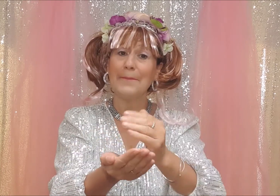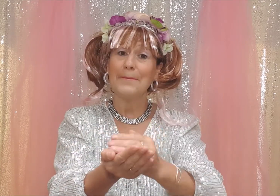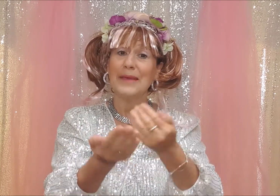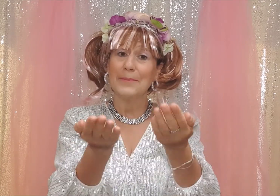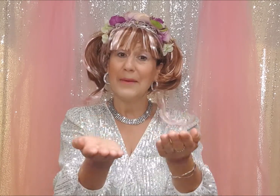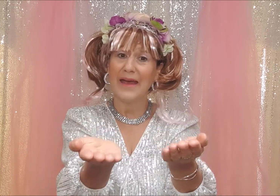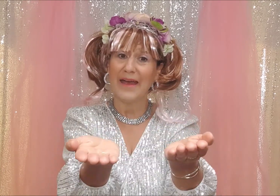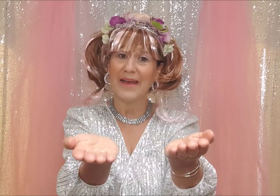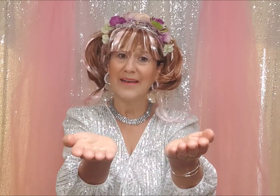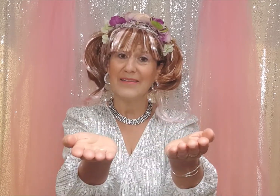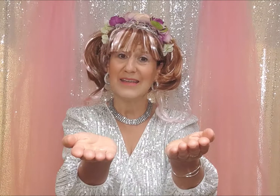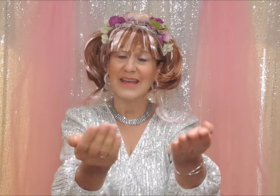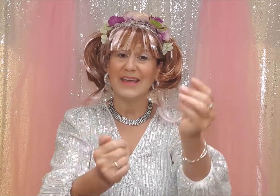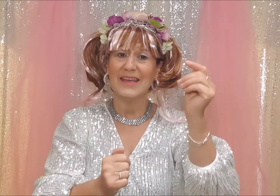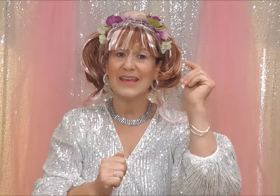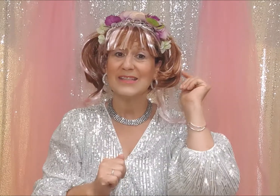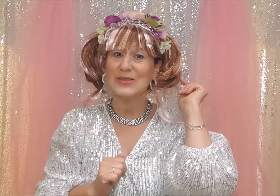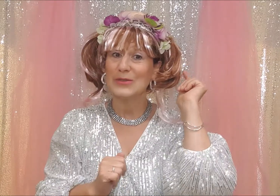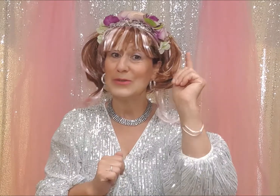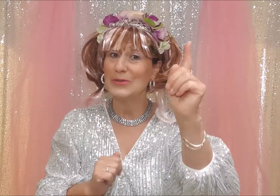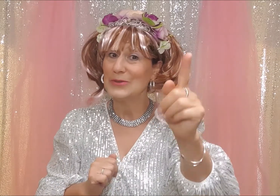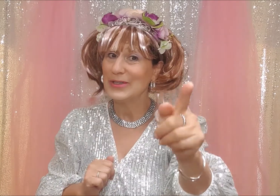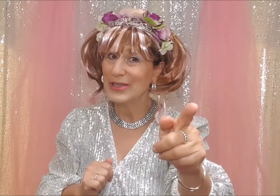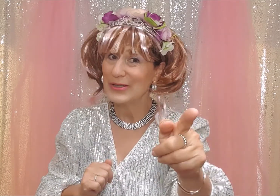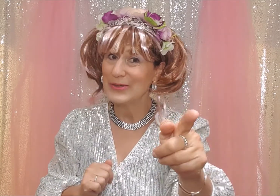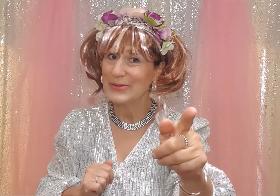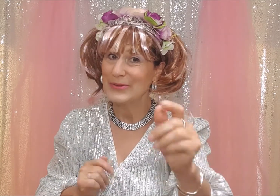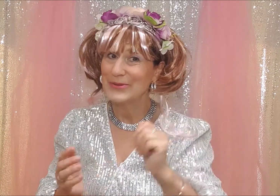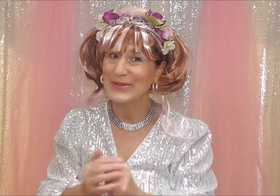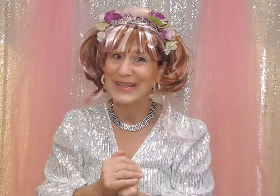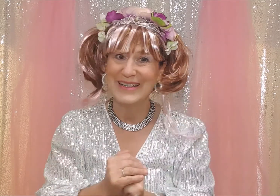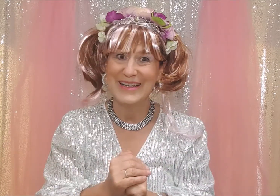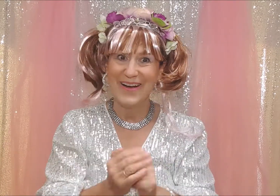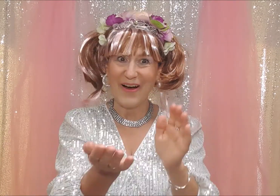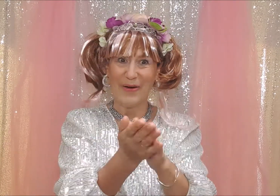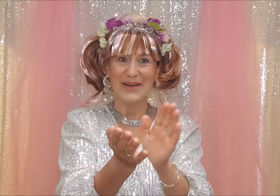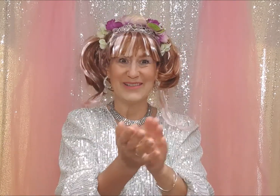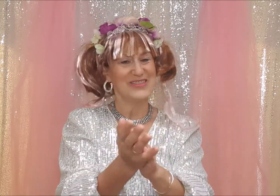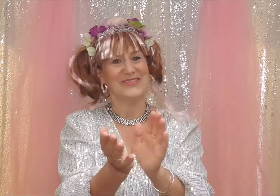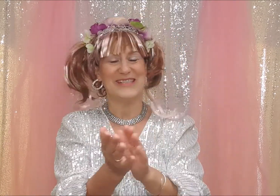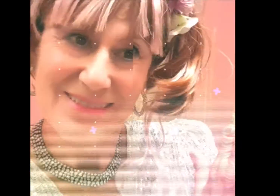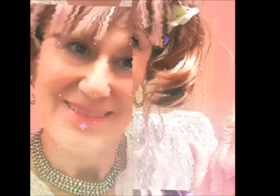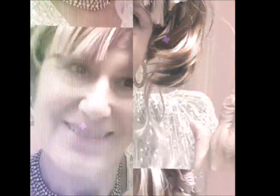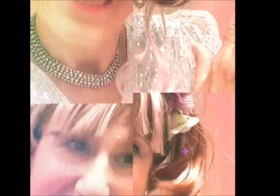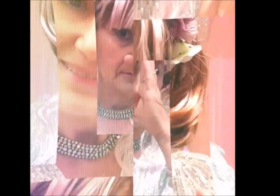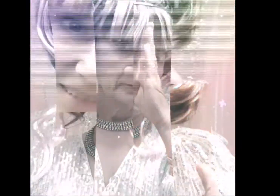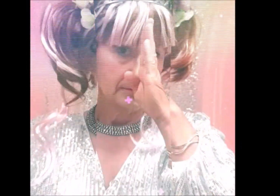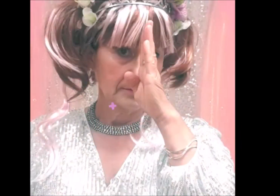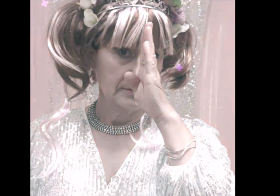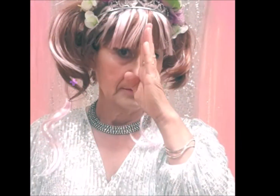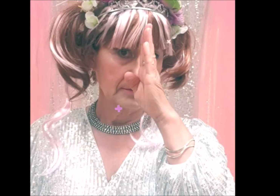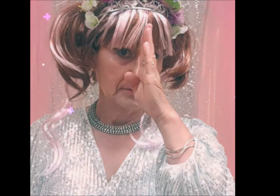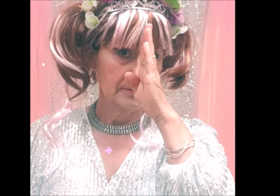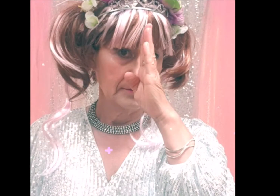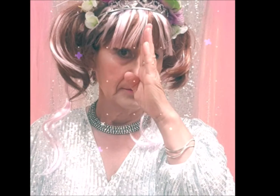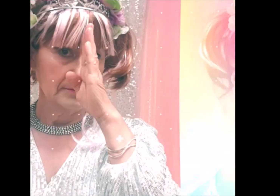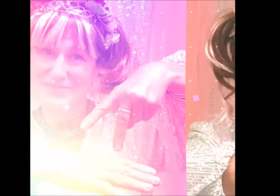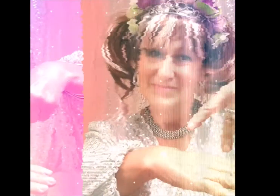birthday to you oh well done Makaton is a communication aid